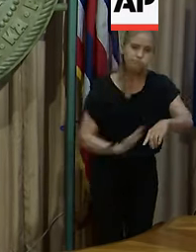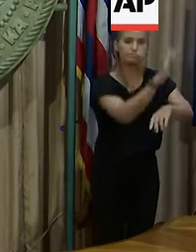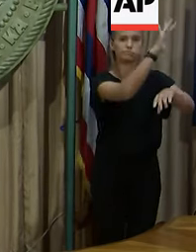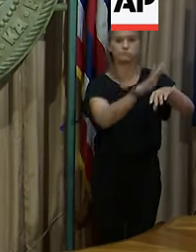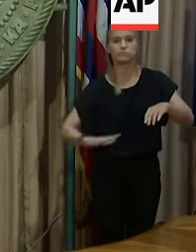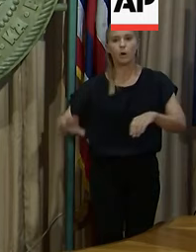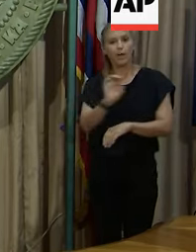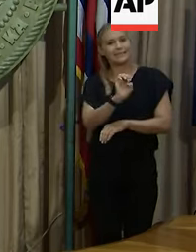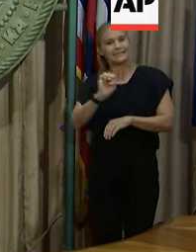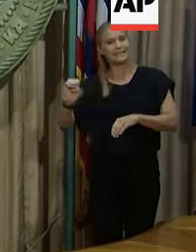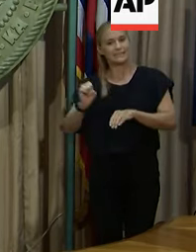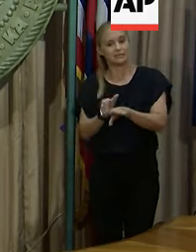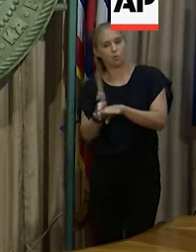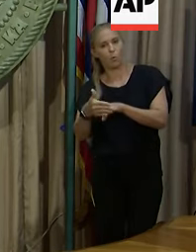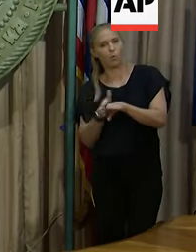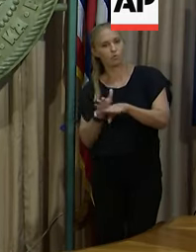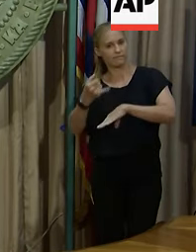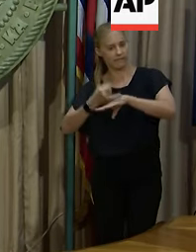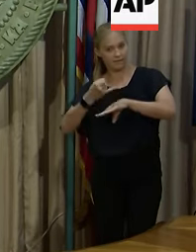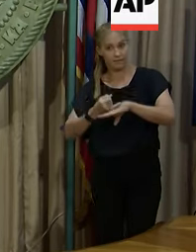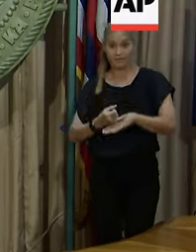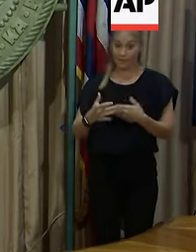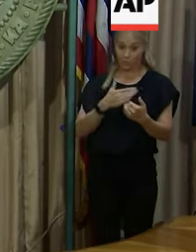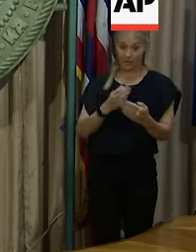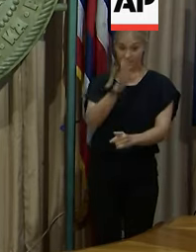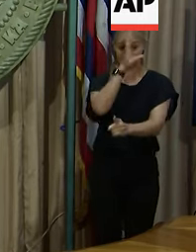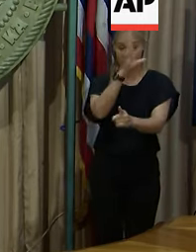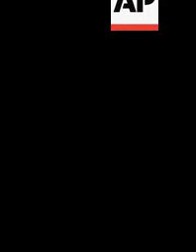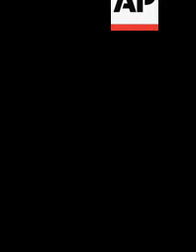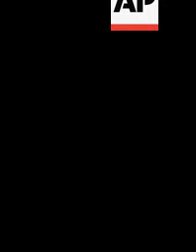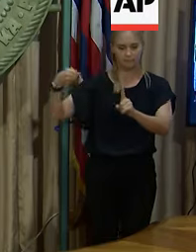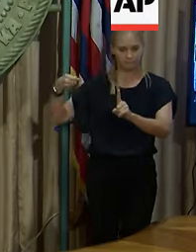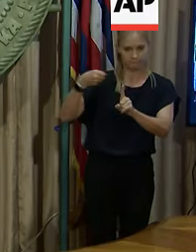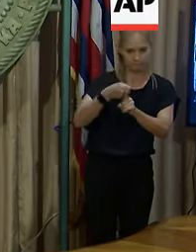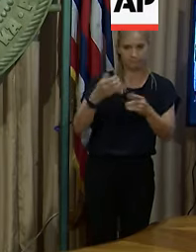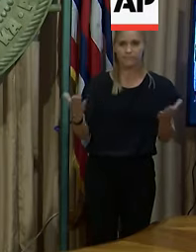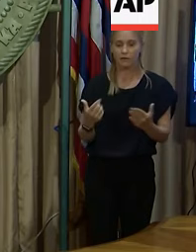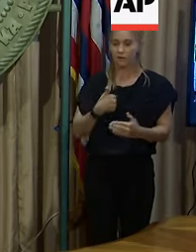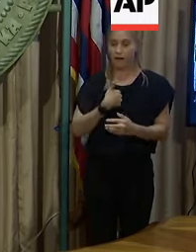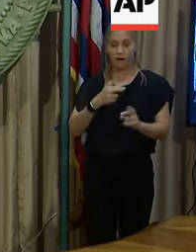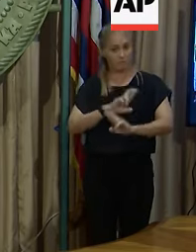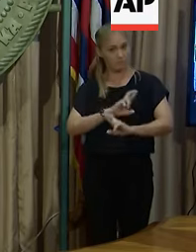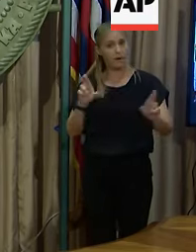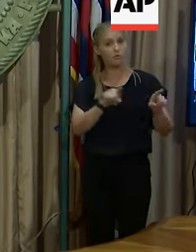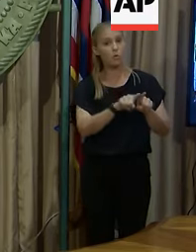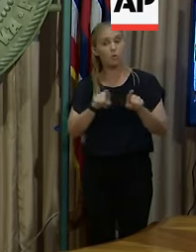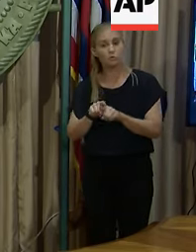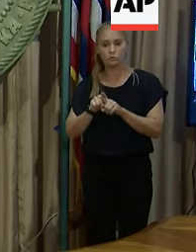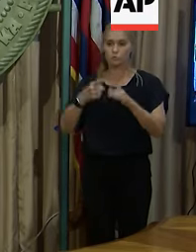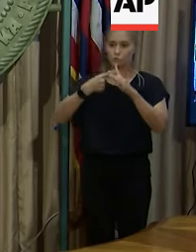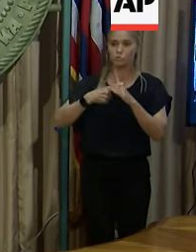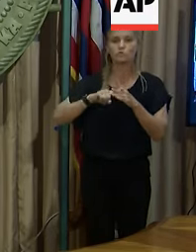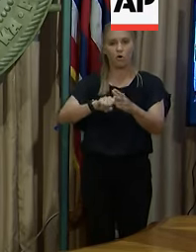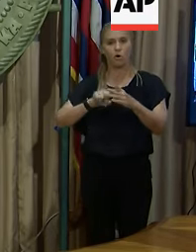-facing shores, whether it's a direct hit or not. I am prepared to activate additional